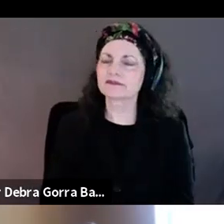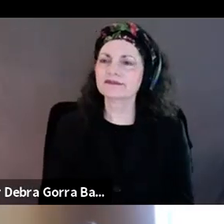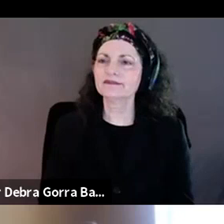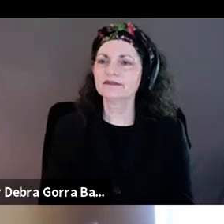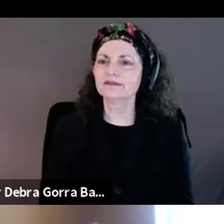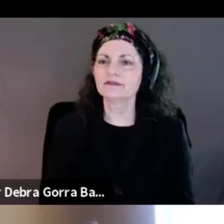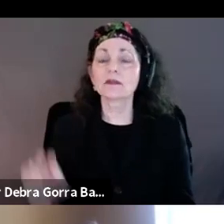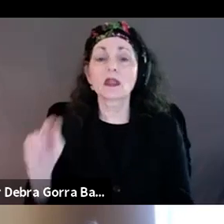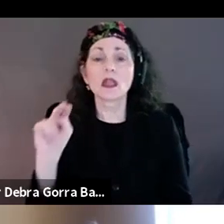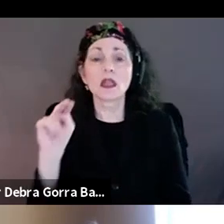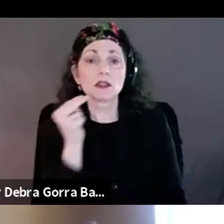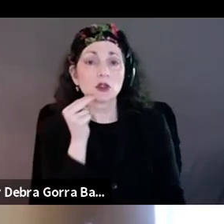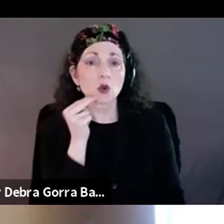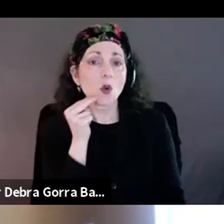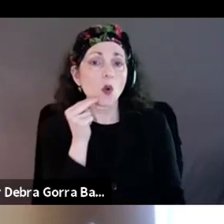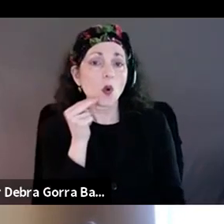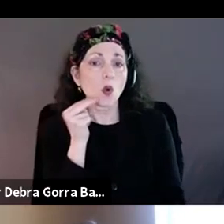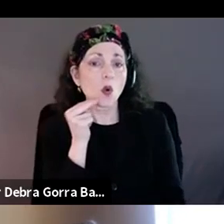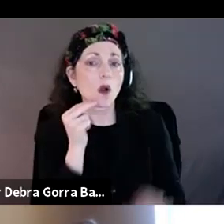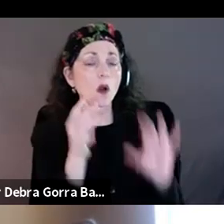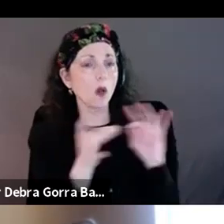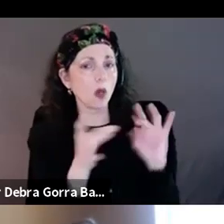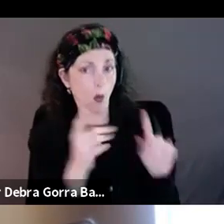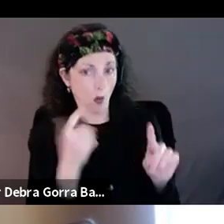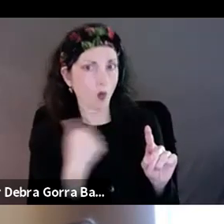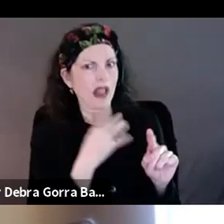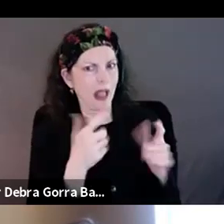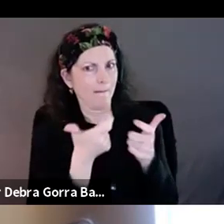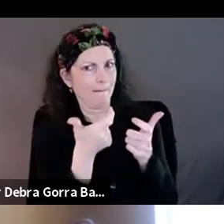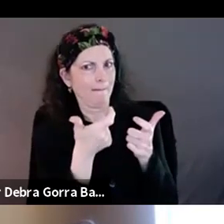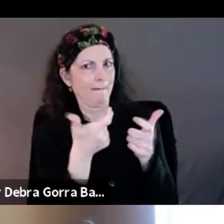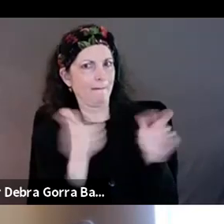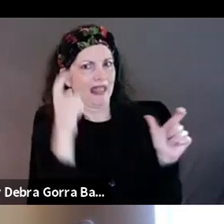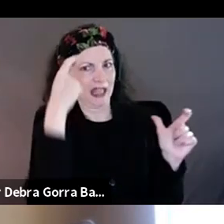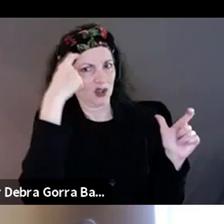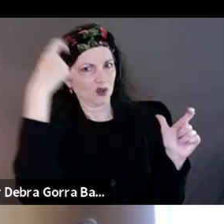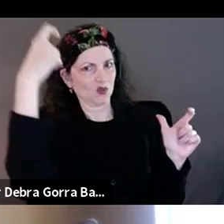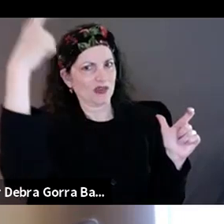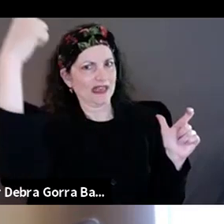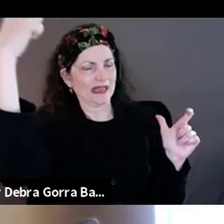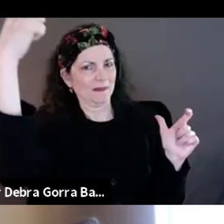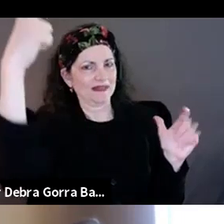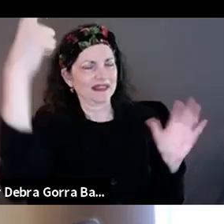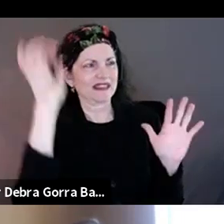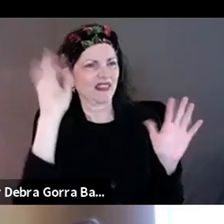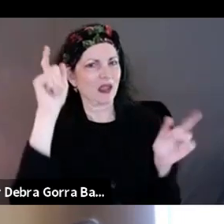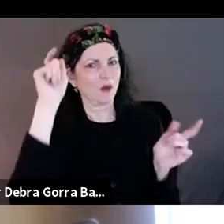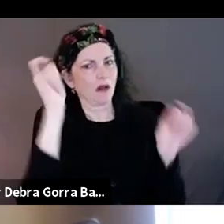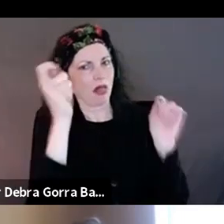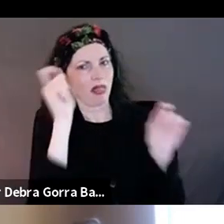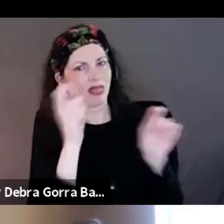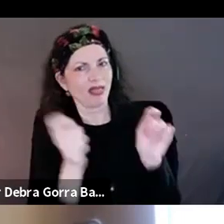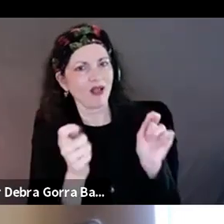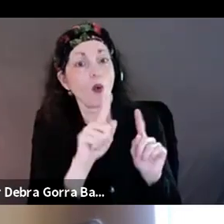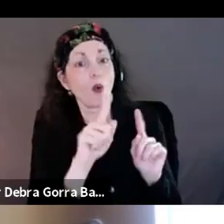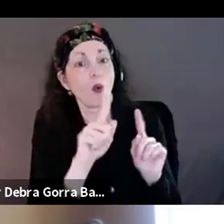Well, we had, you know, we had big dreams for the impact campaign that got really shaped and focused once Andrea and Stacy